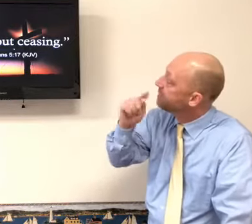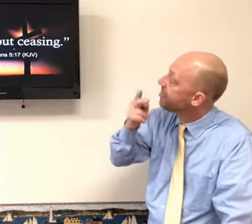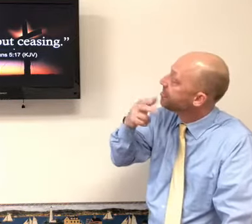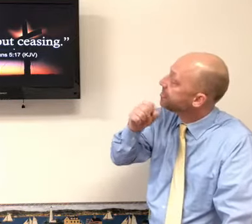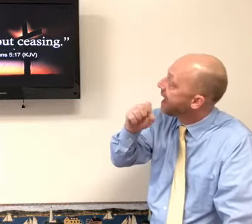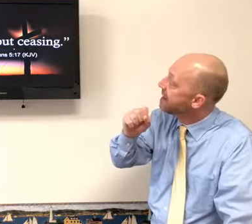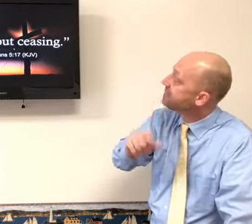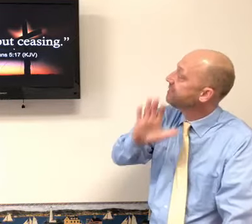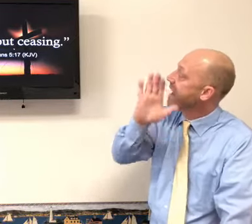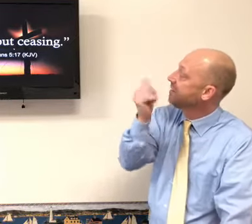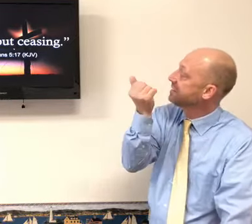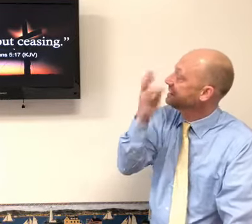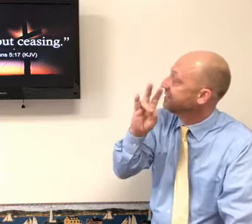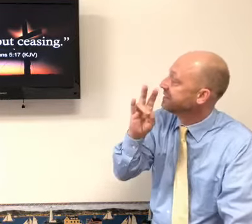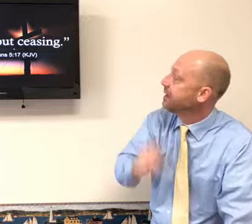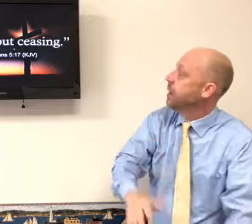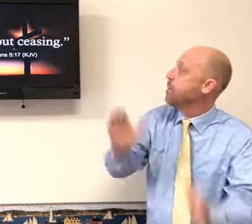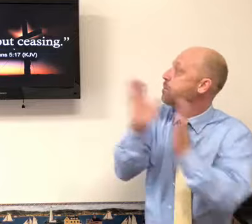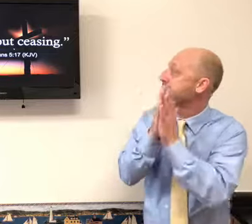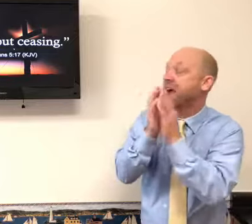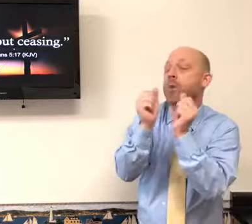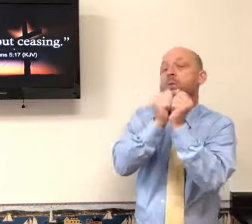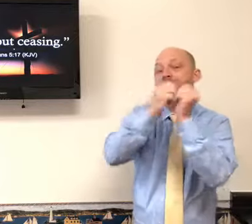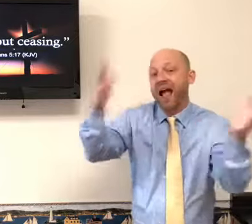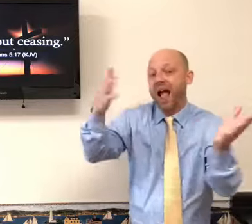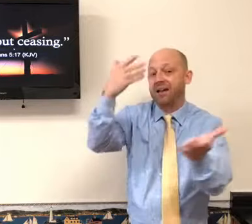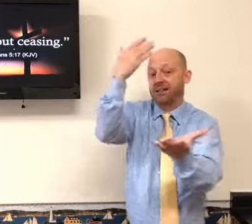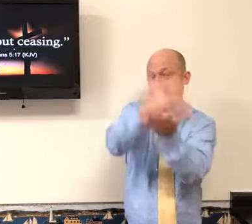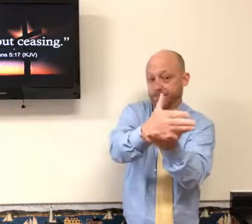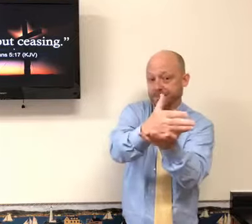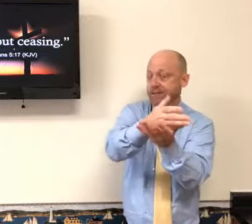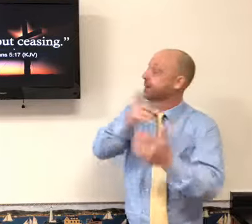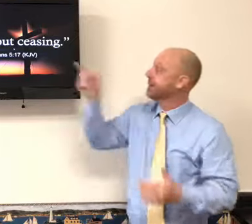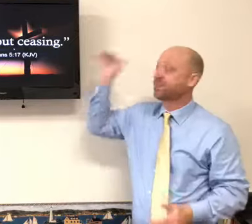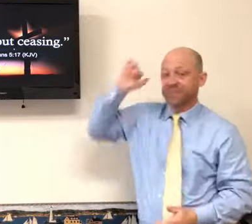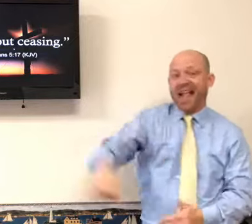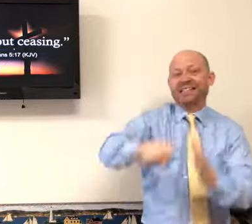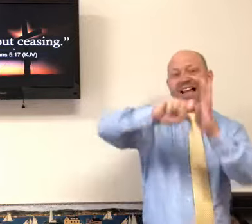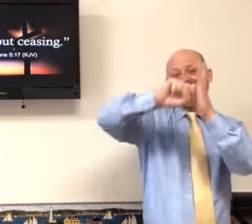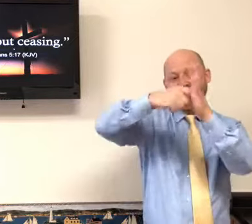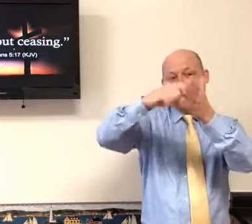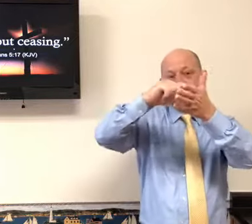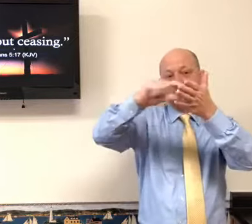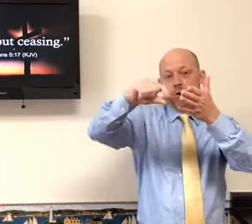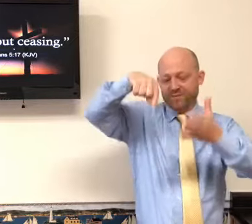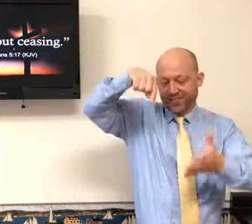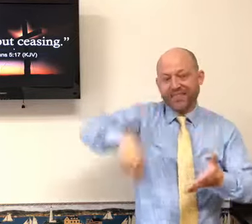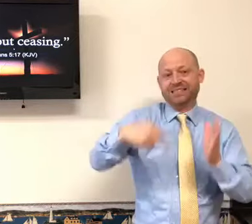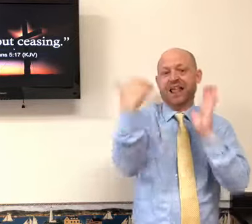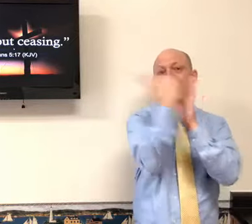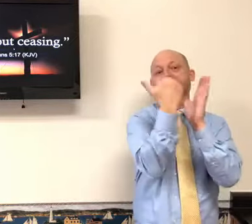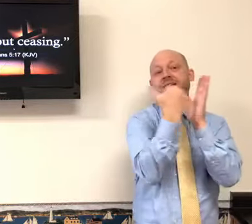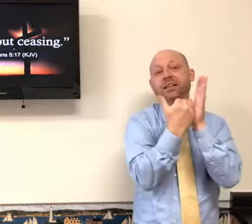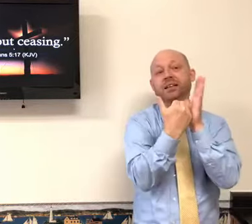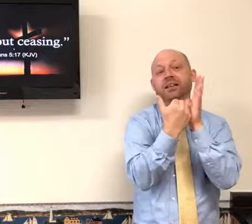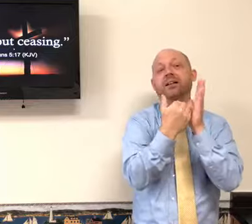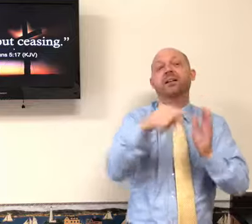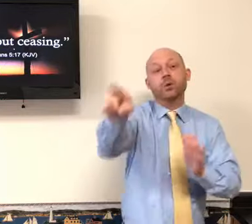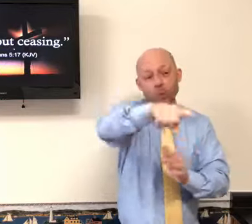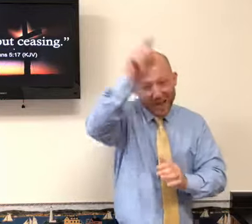said. Pray without ceasing. You can find that in 1 Thessalonians 5, verse 17. Pray without ceasing. That's a key verse to